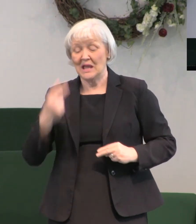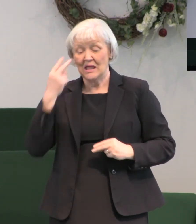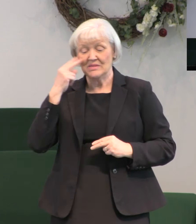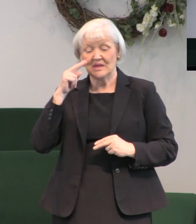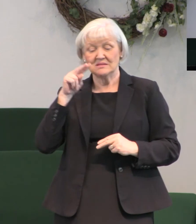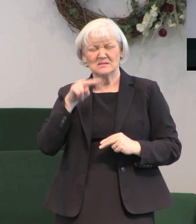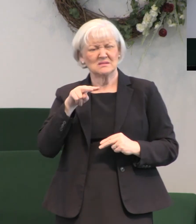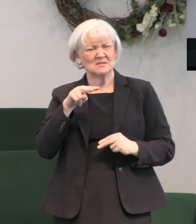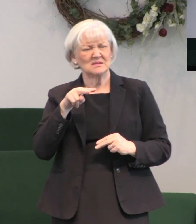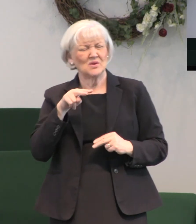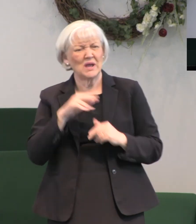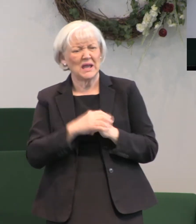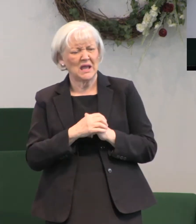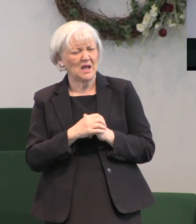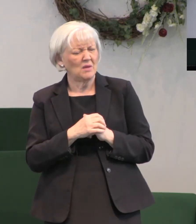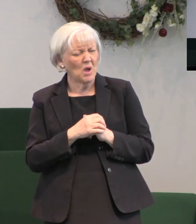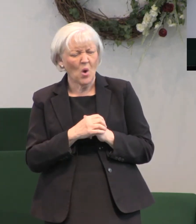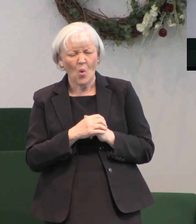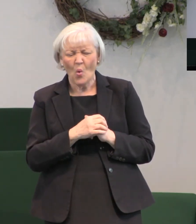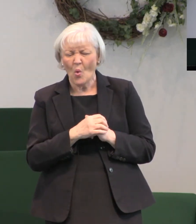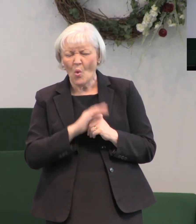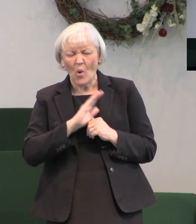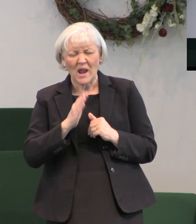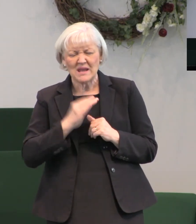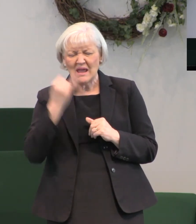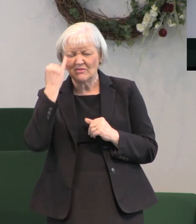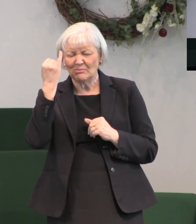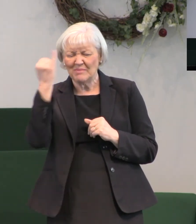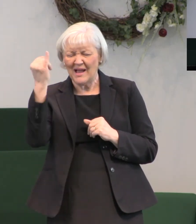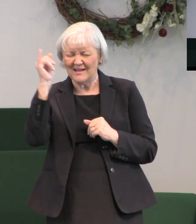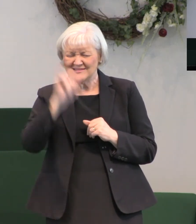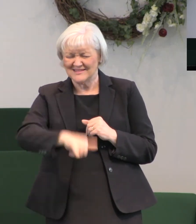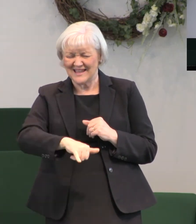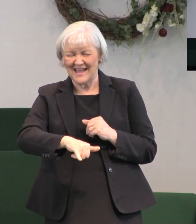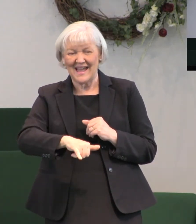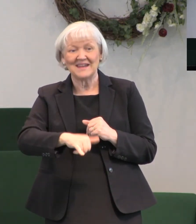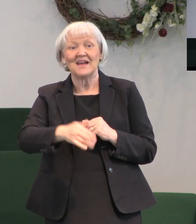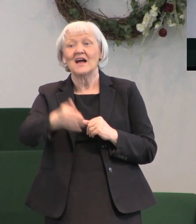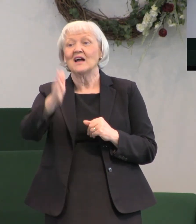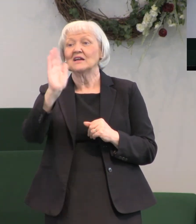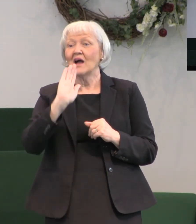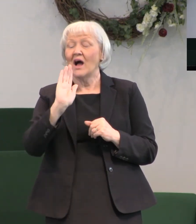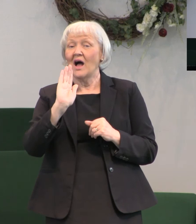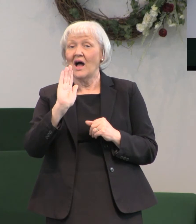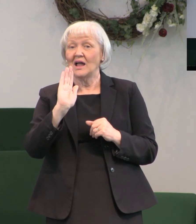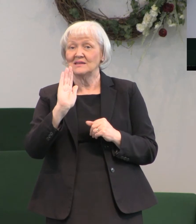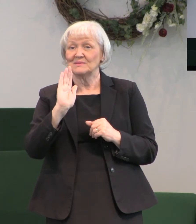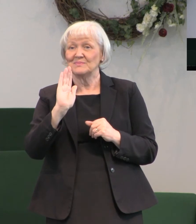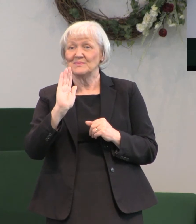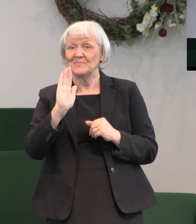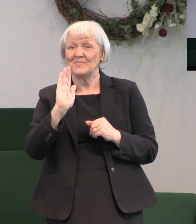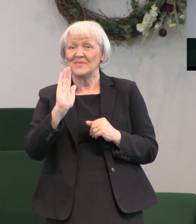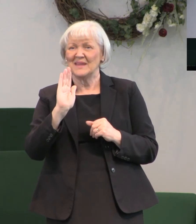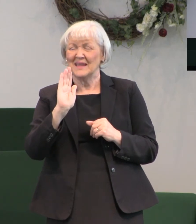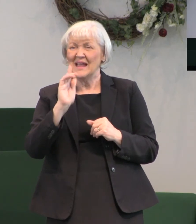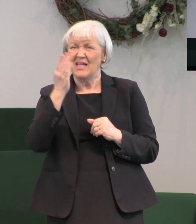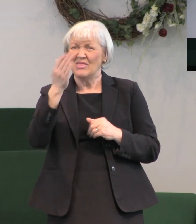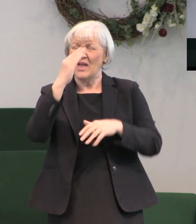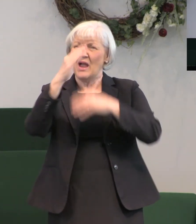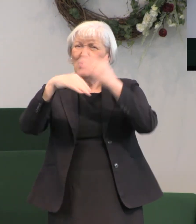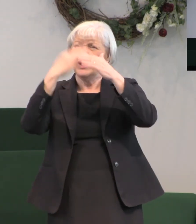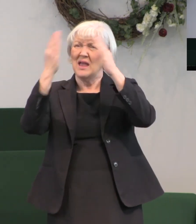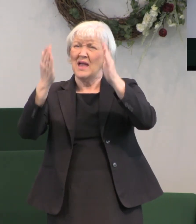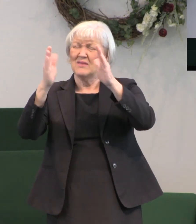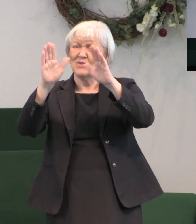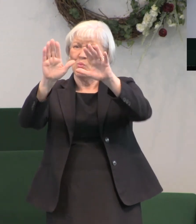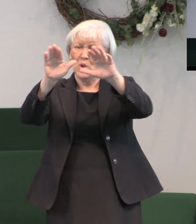in ways that they could not have imagined whatever happened that God would leave the comforts of heaven and come to